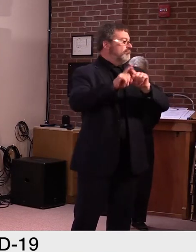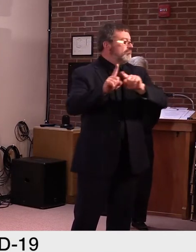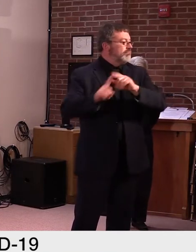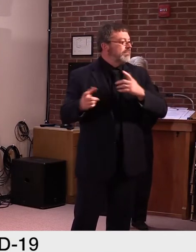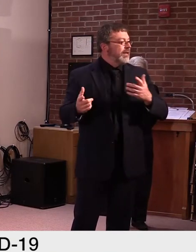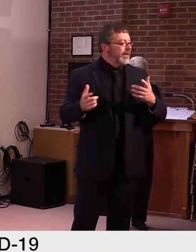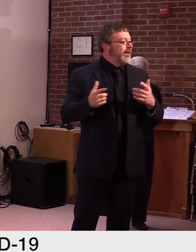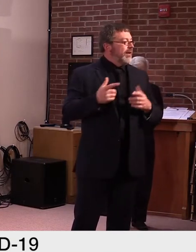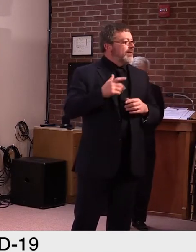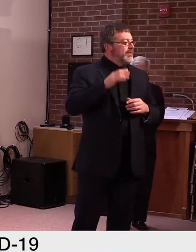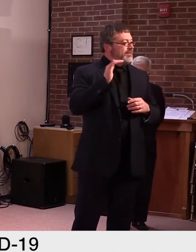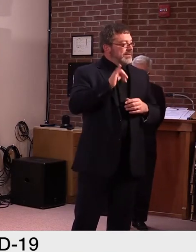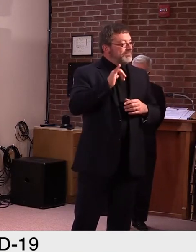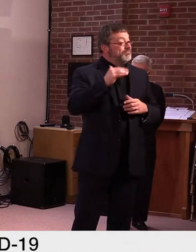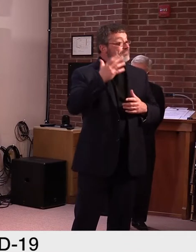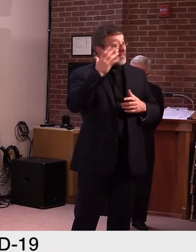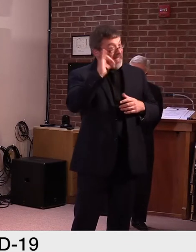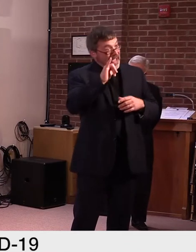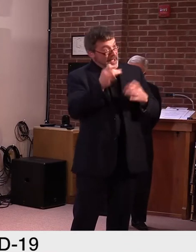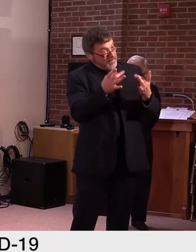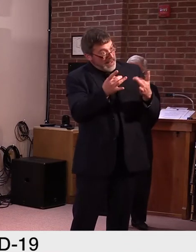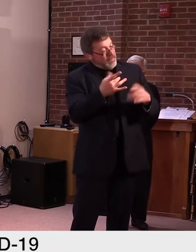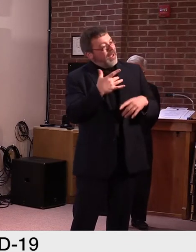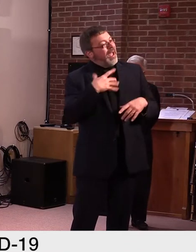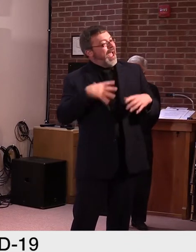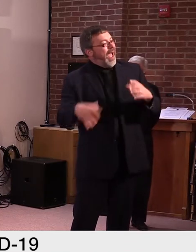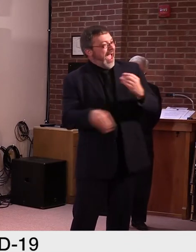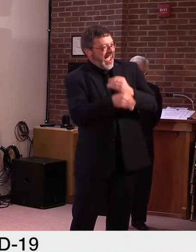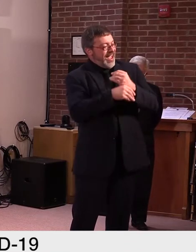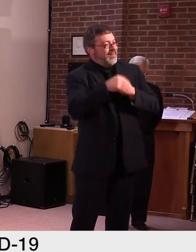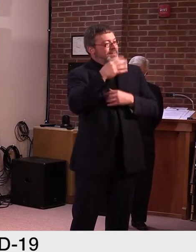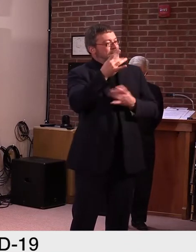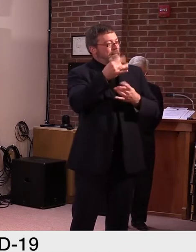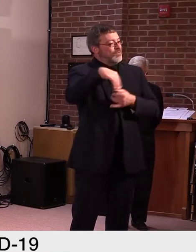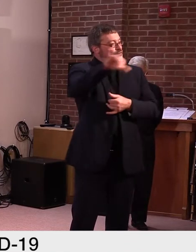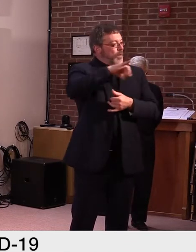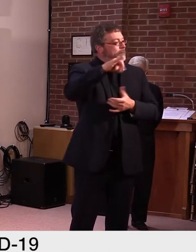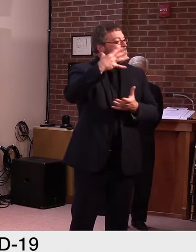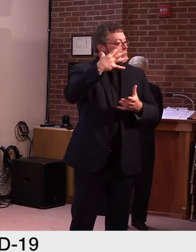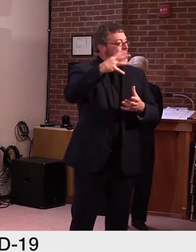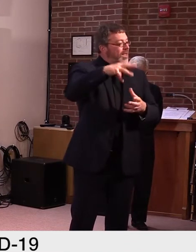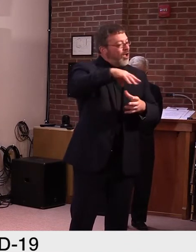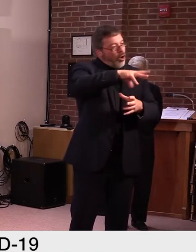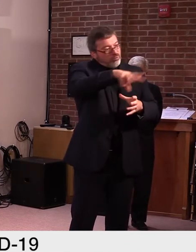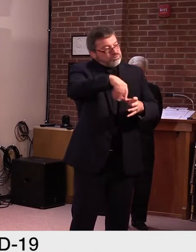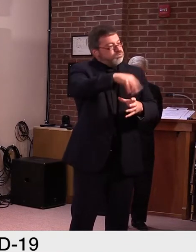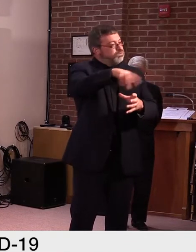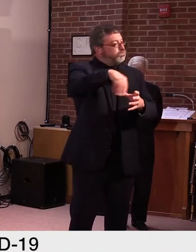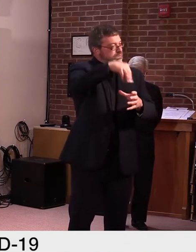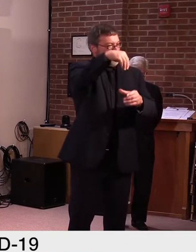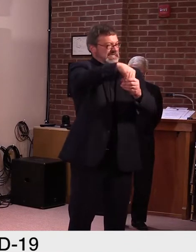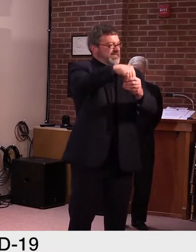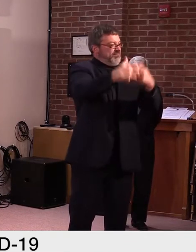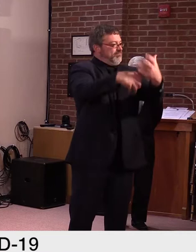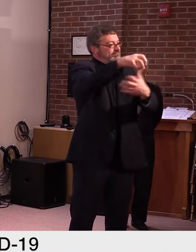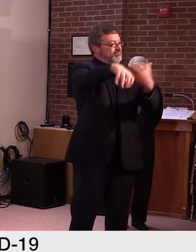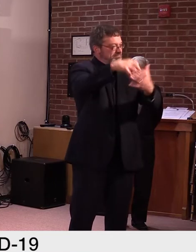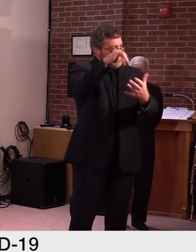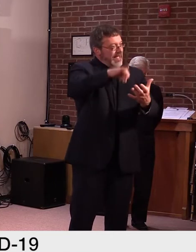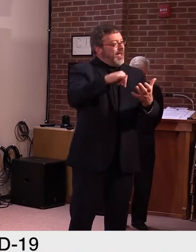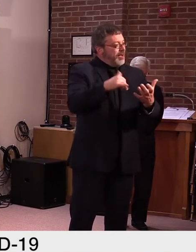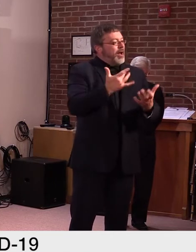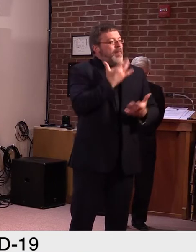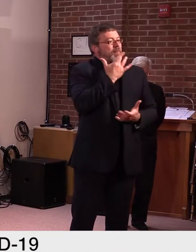syrup. You can even get a swirl of maple and vanilla and the combinations are endless. So